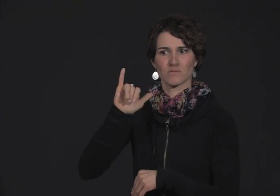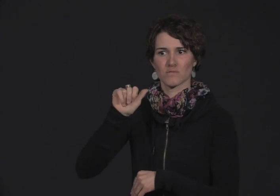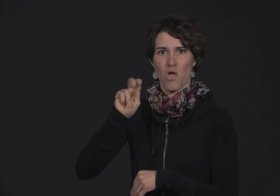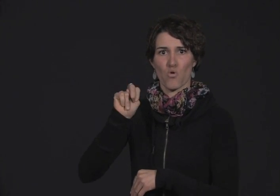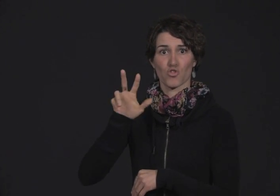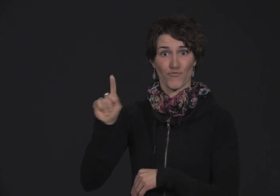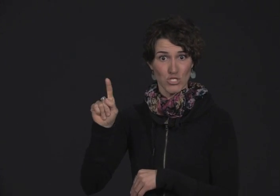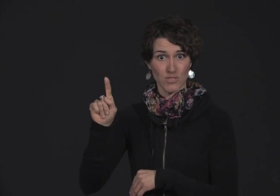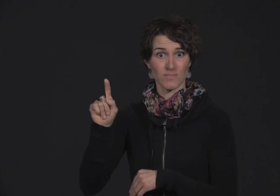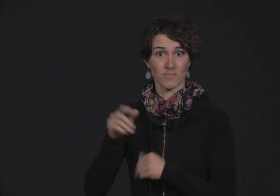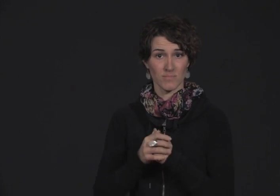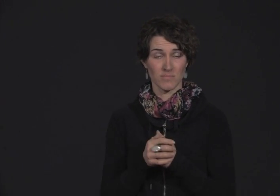January.